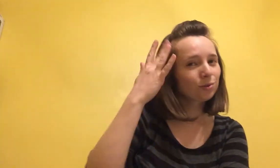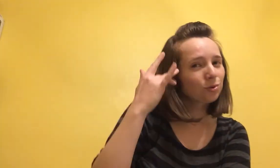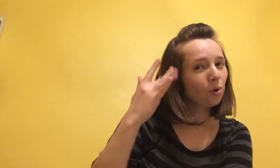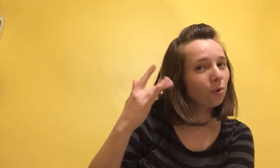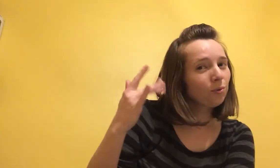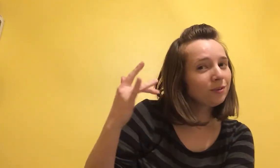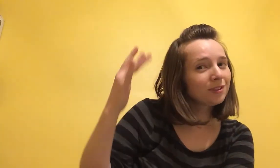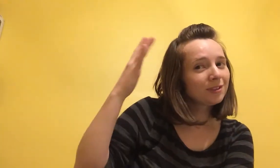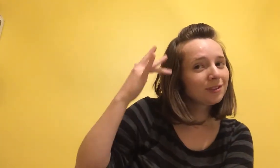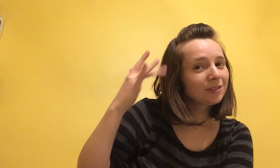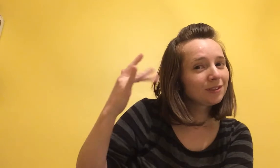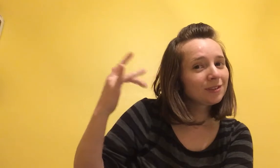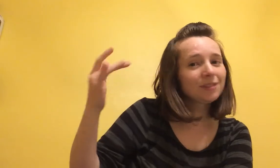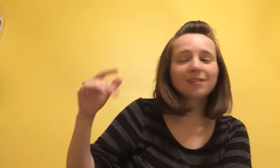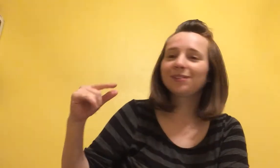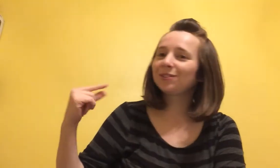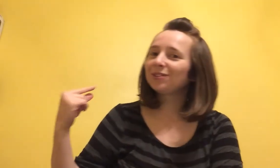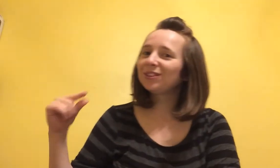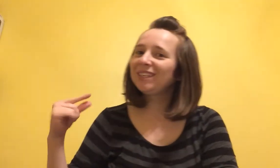gold green